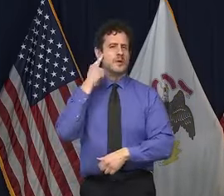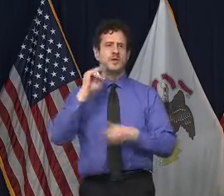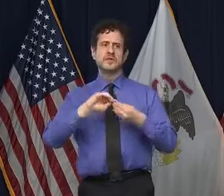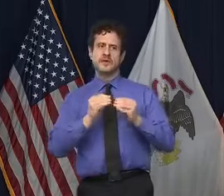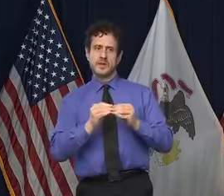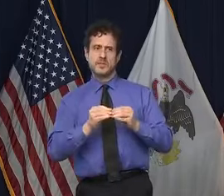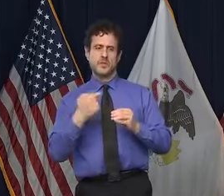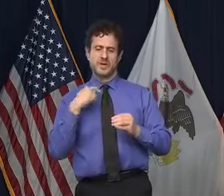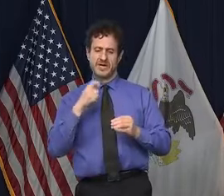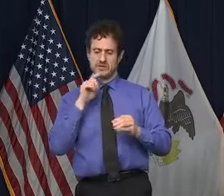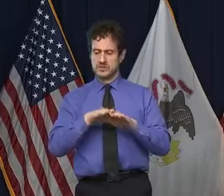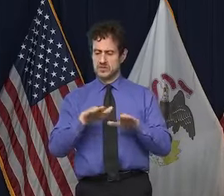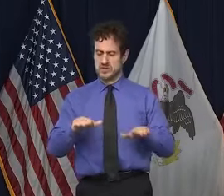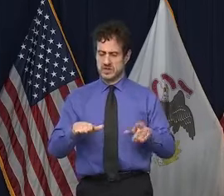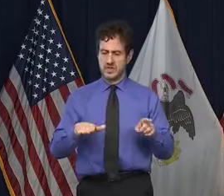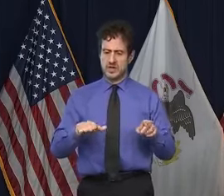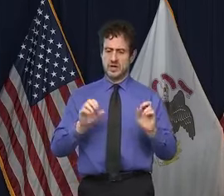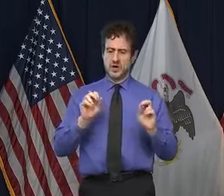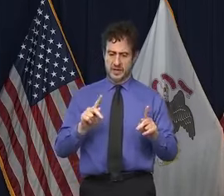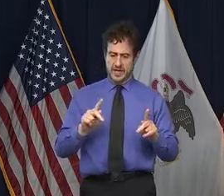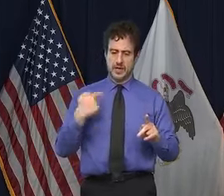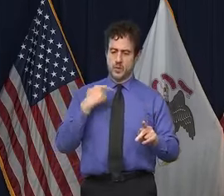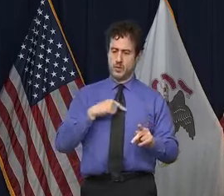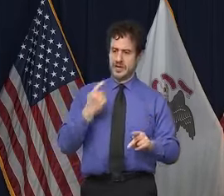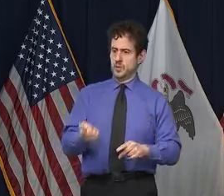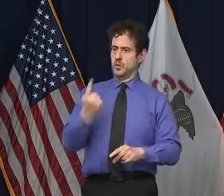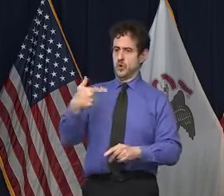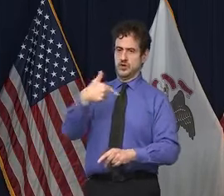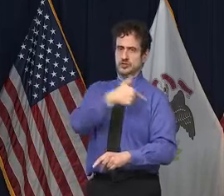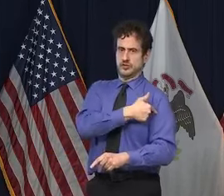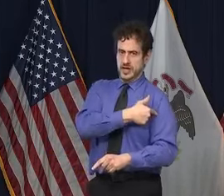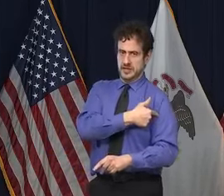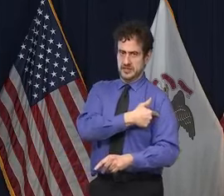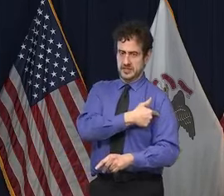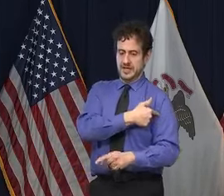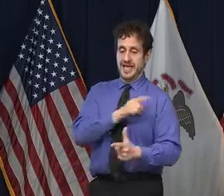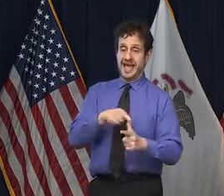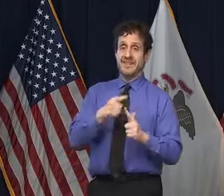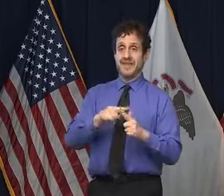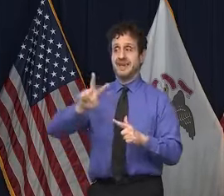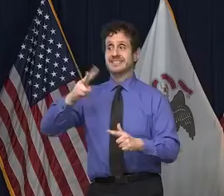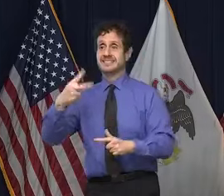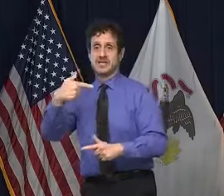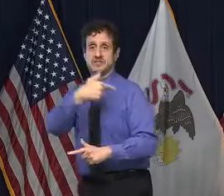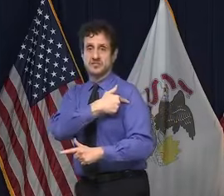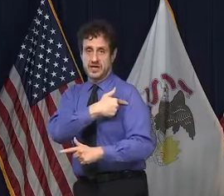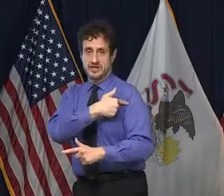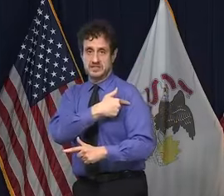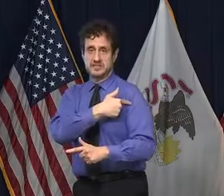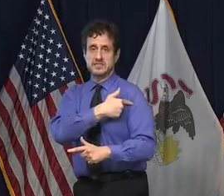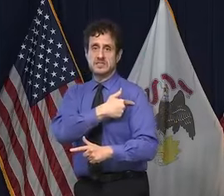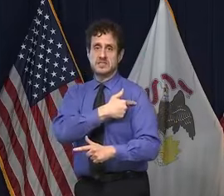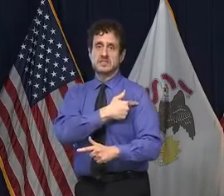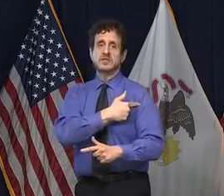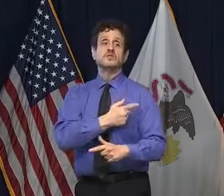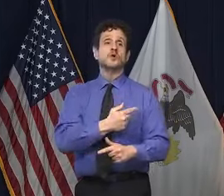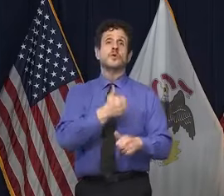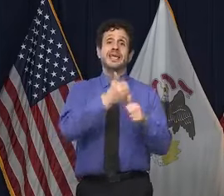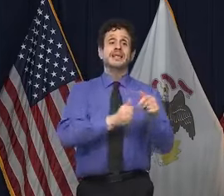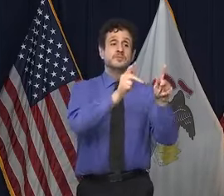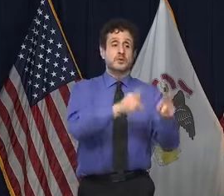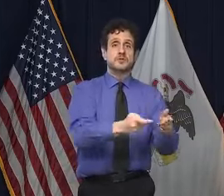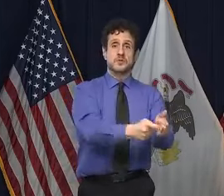you need to differentiate between the number of doses and the number of people. So it's basically number of doses